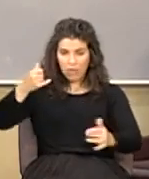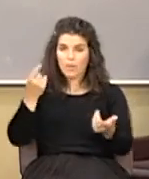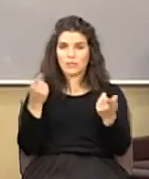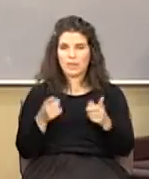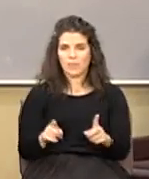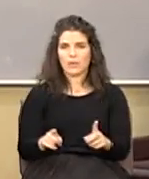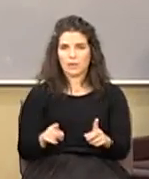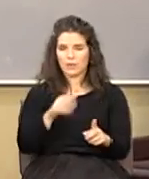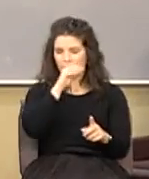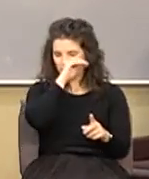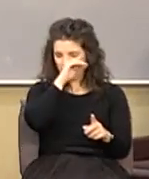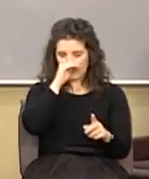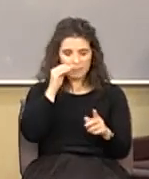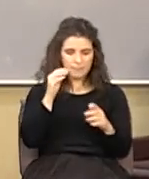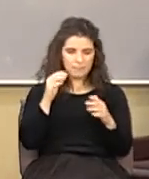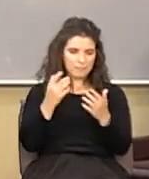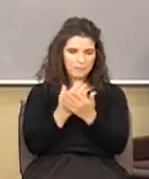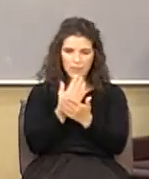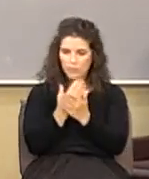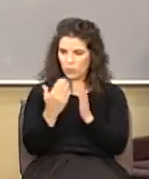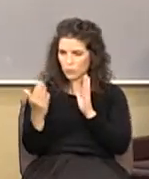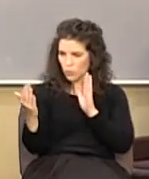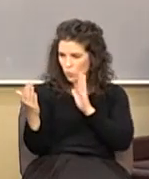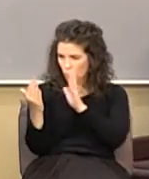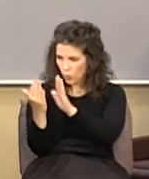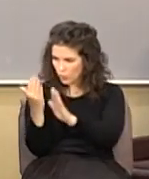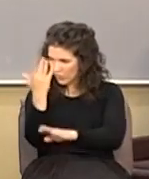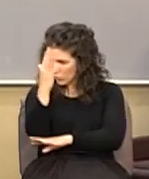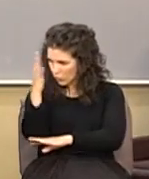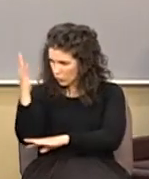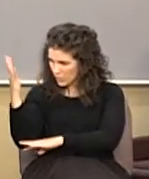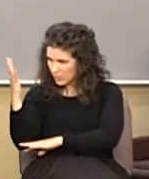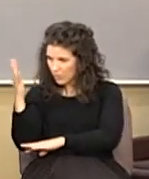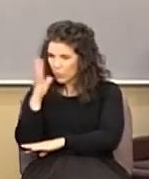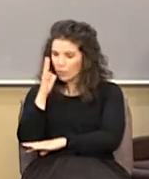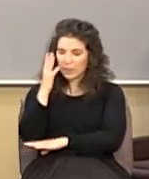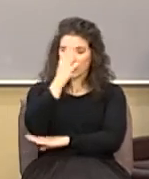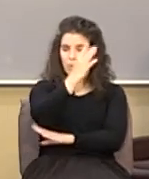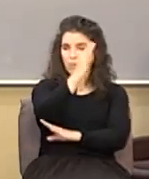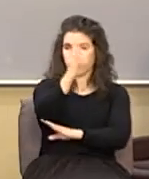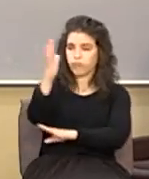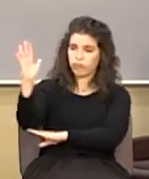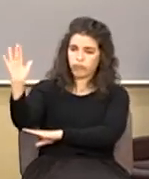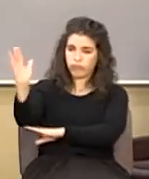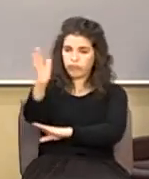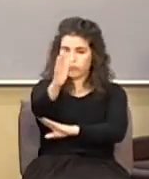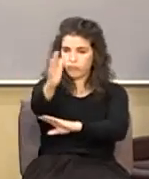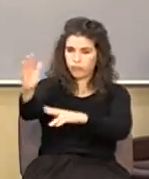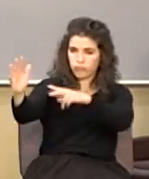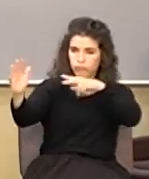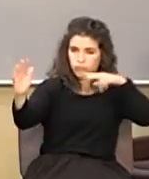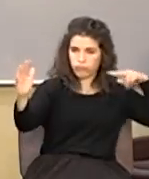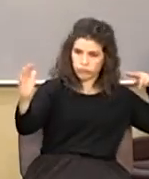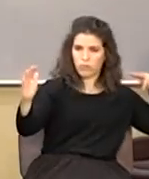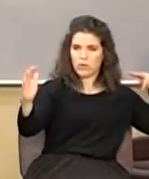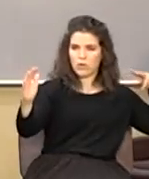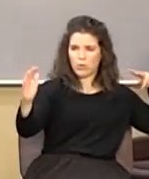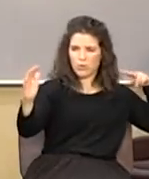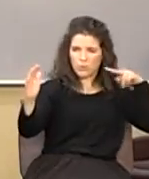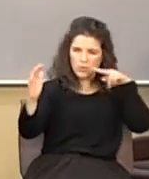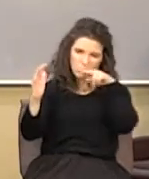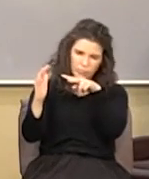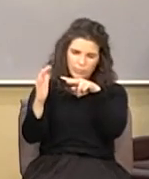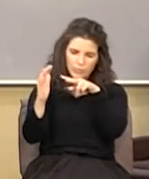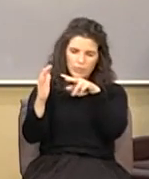Sometimes we're so close to the trees we don't see the forest. And I want you to kind of back up with me this morning and try to get a picture